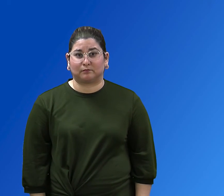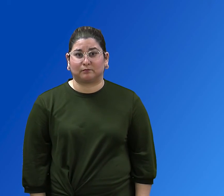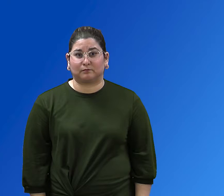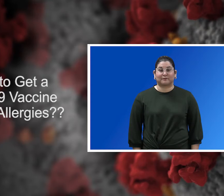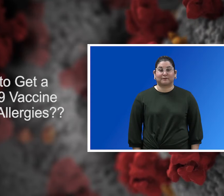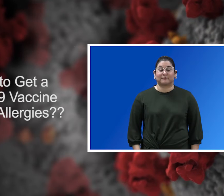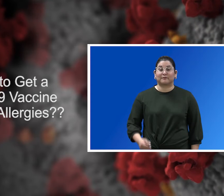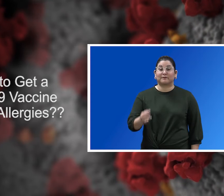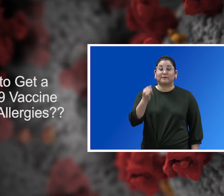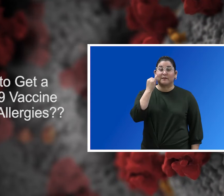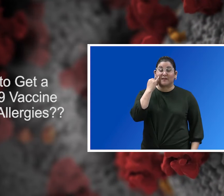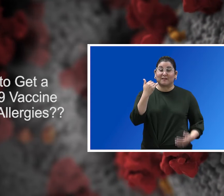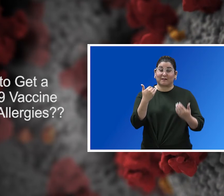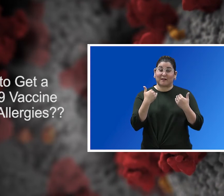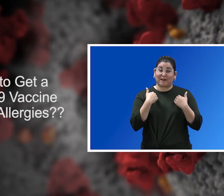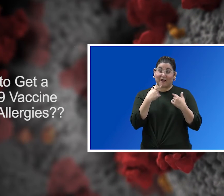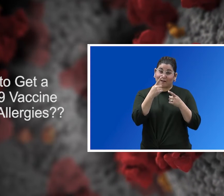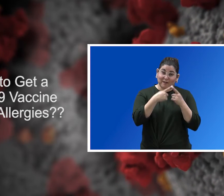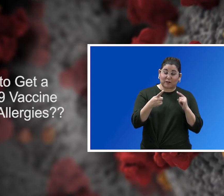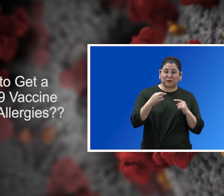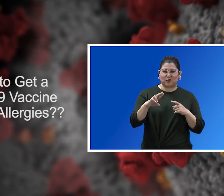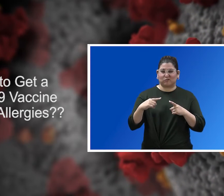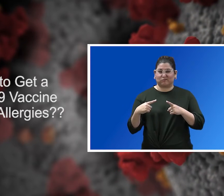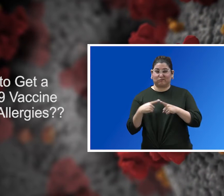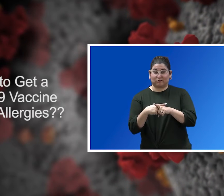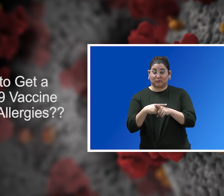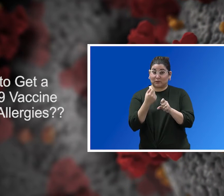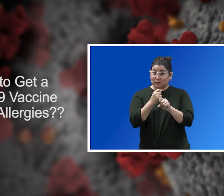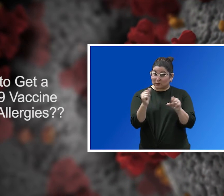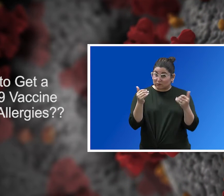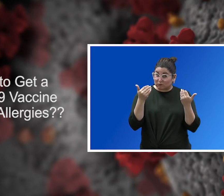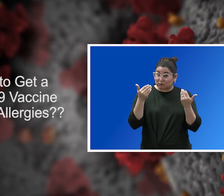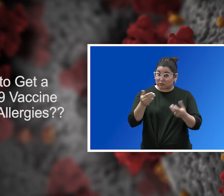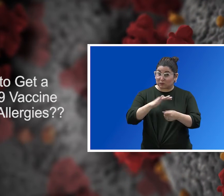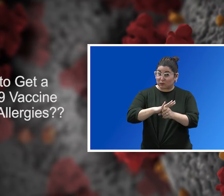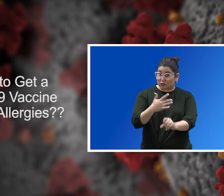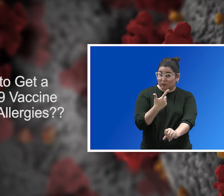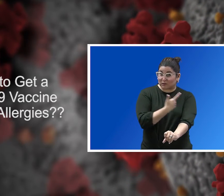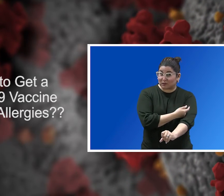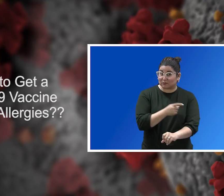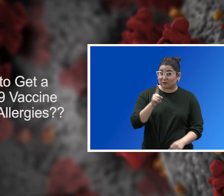Is it safe to get a COVID-19 vaccine if I have allergies?